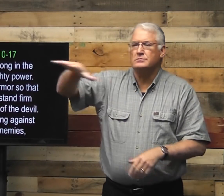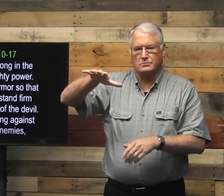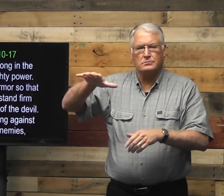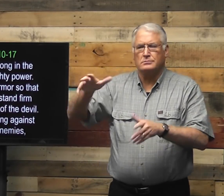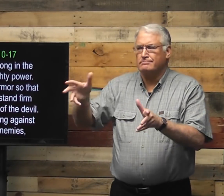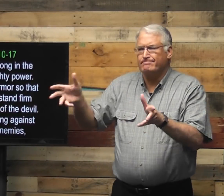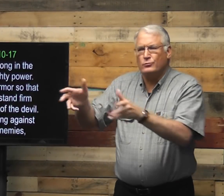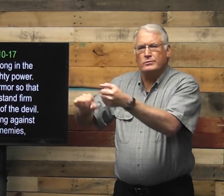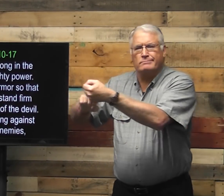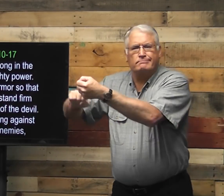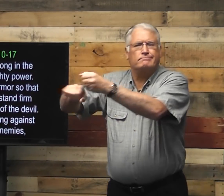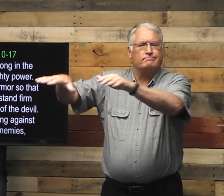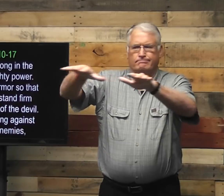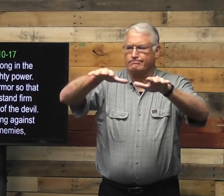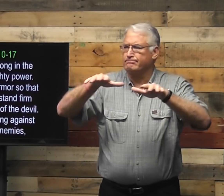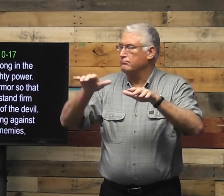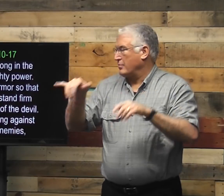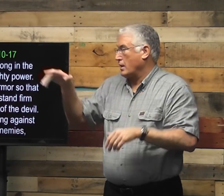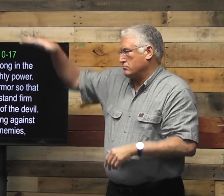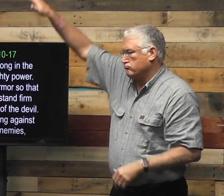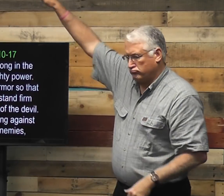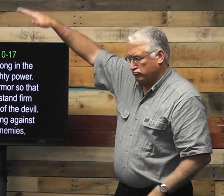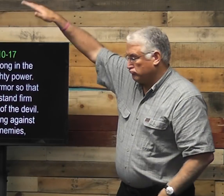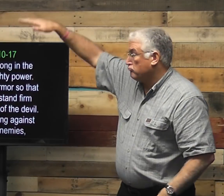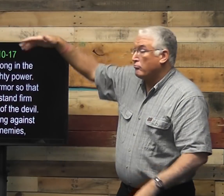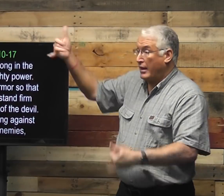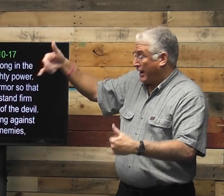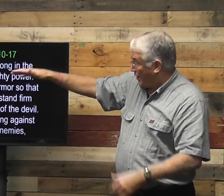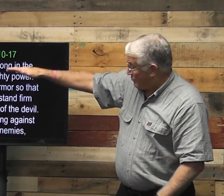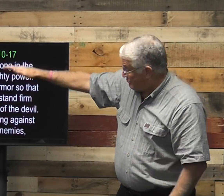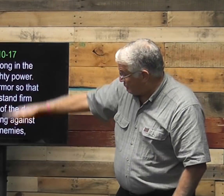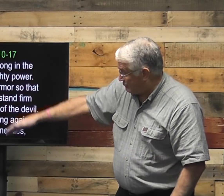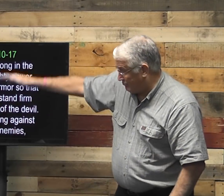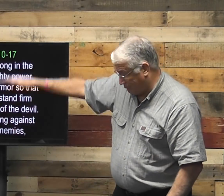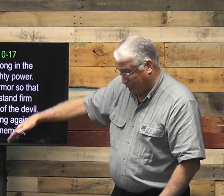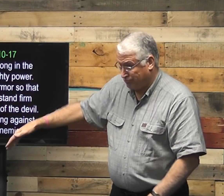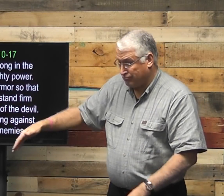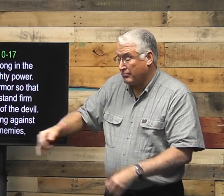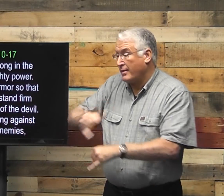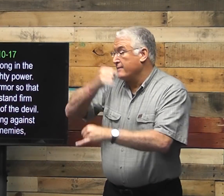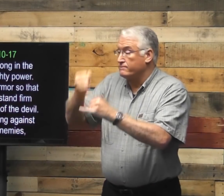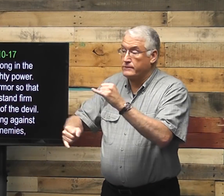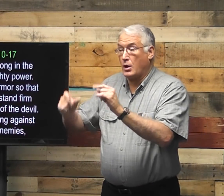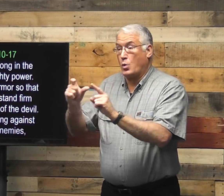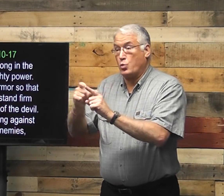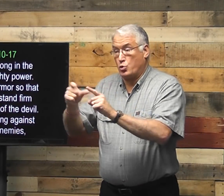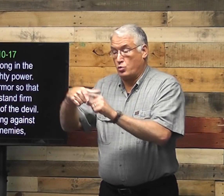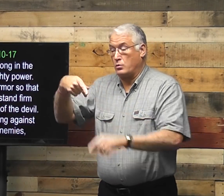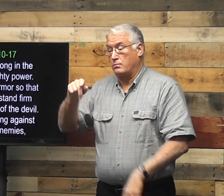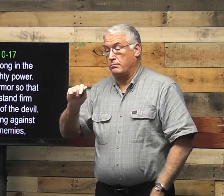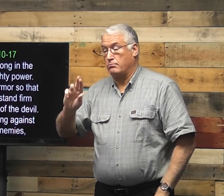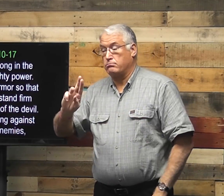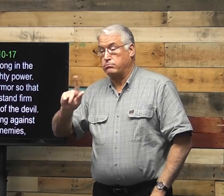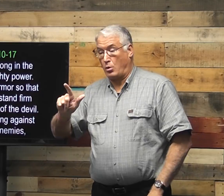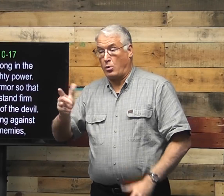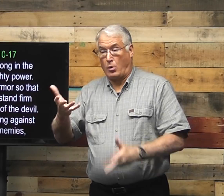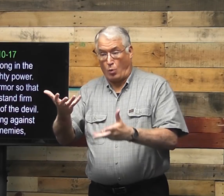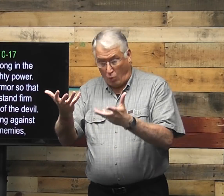sisters in Christ. It's for encouragement, for support. That's what goes before this section. But this final word